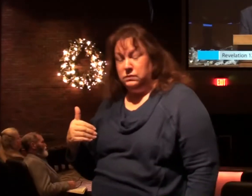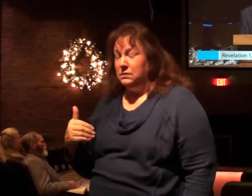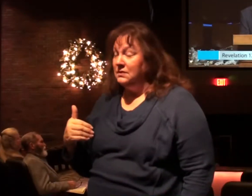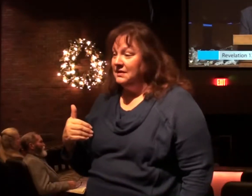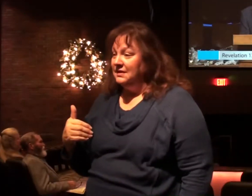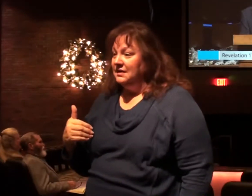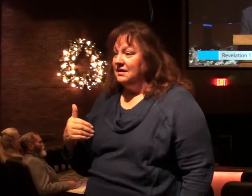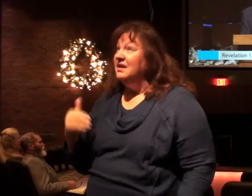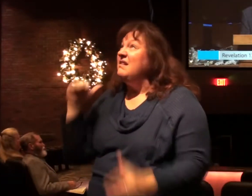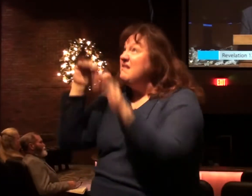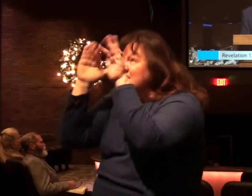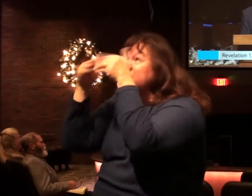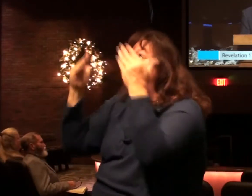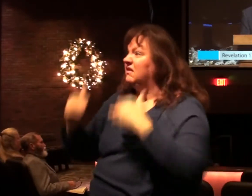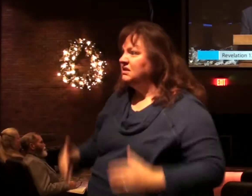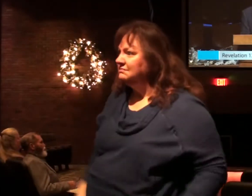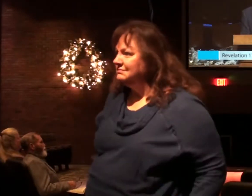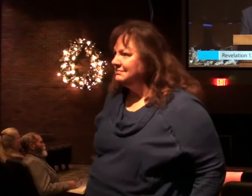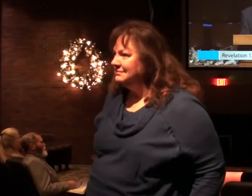in heaven.